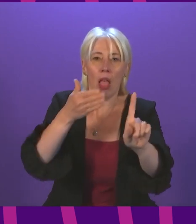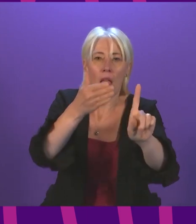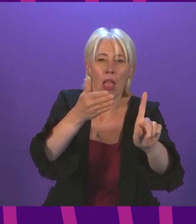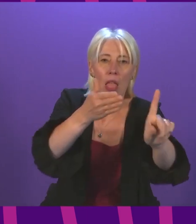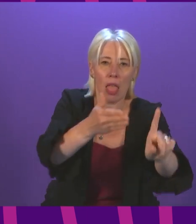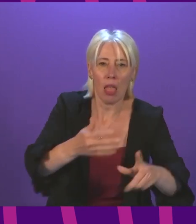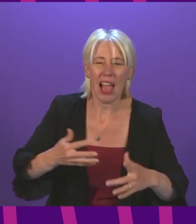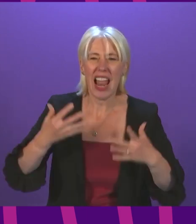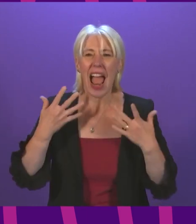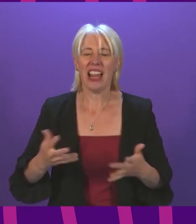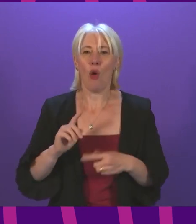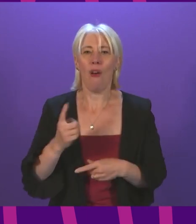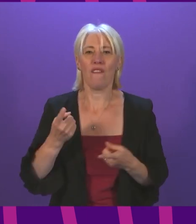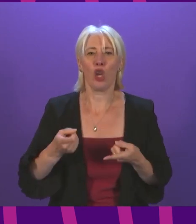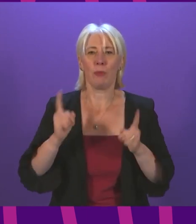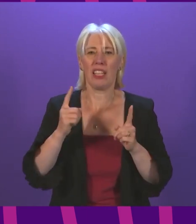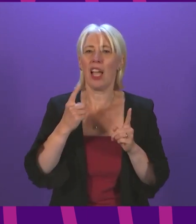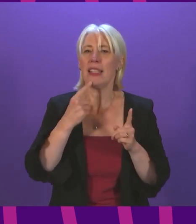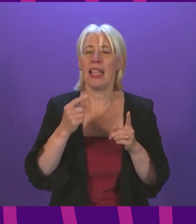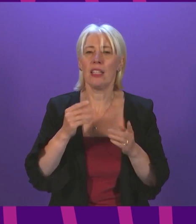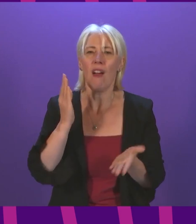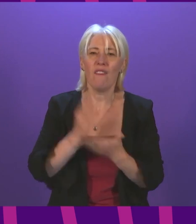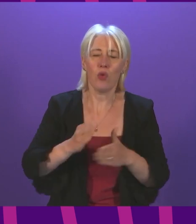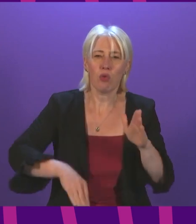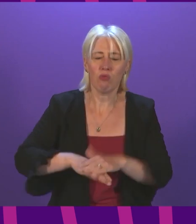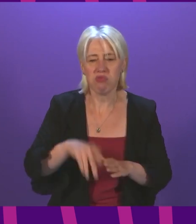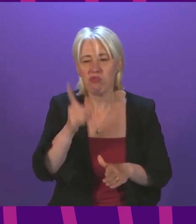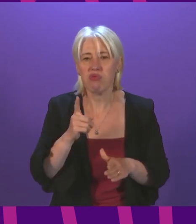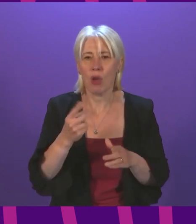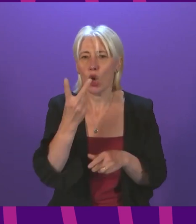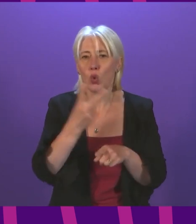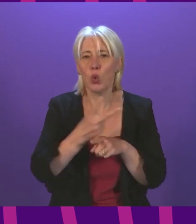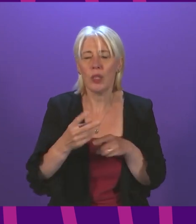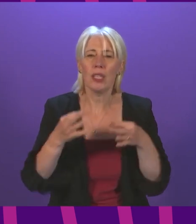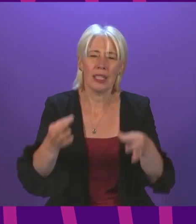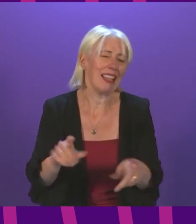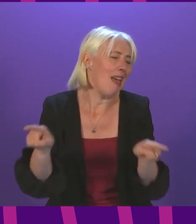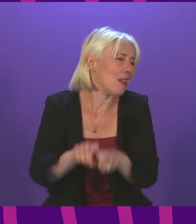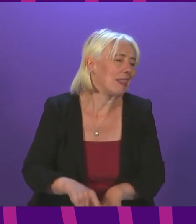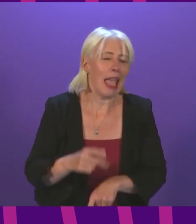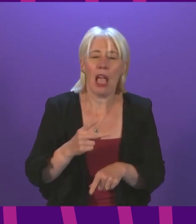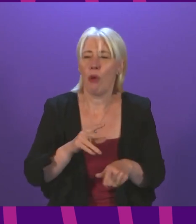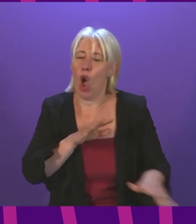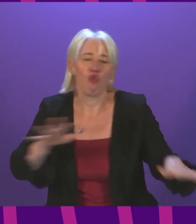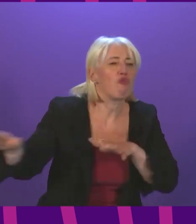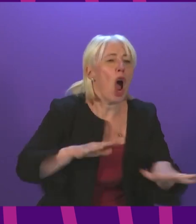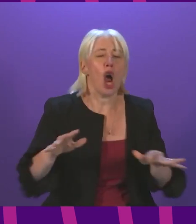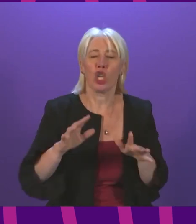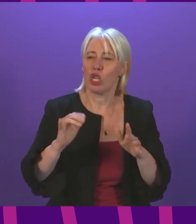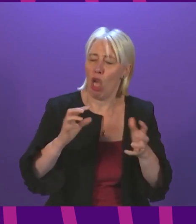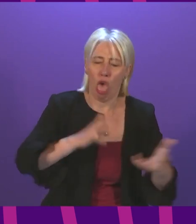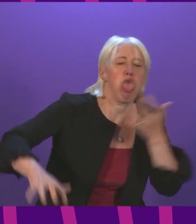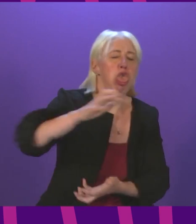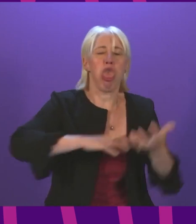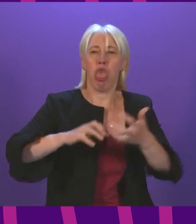delayed enforcement by over two weeks. It more of the same last-minute, rushed, chaotic planning we have seen time and